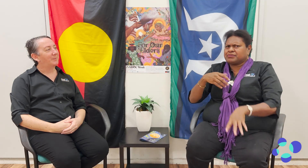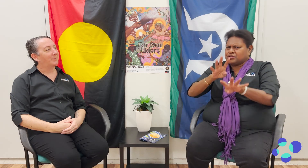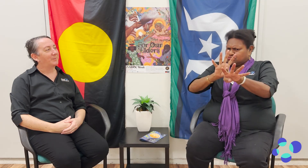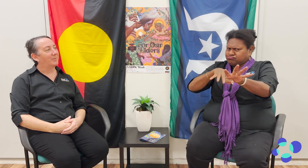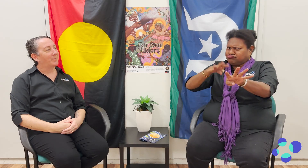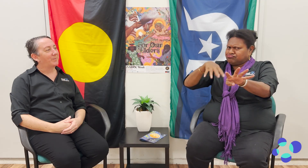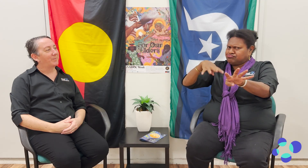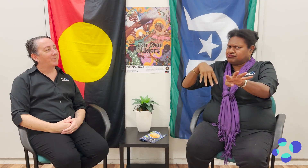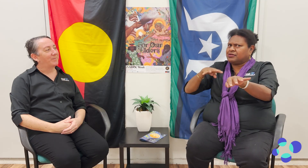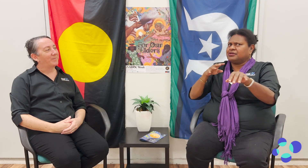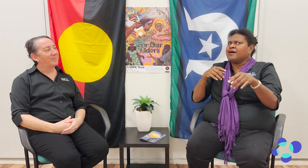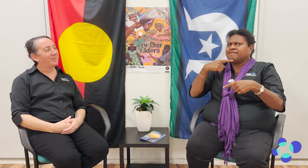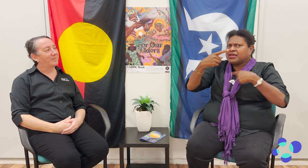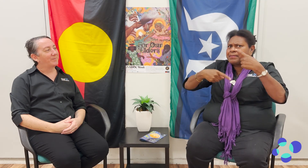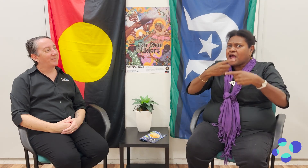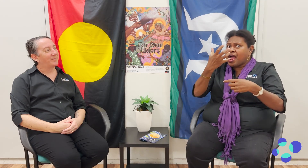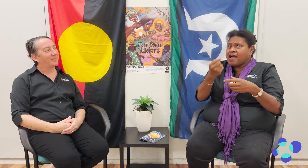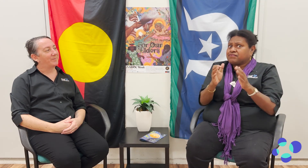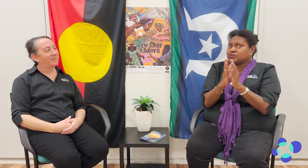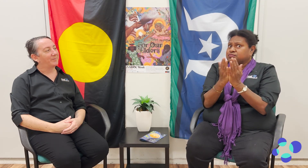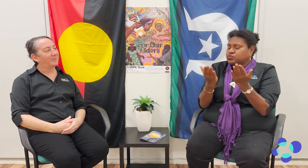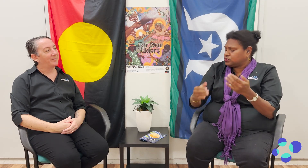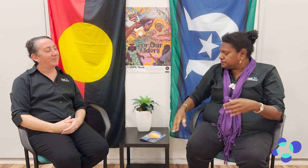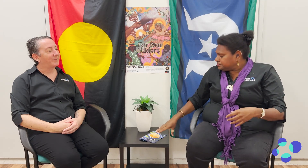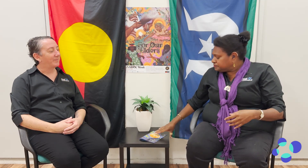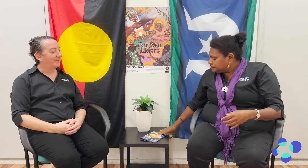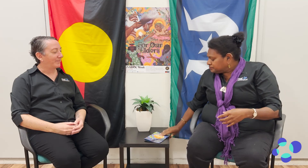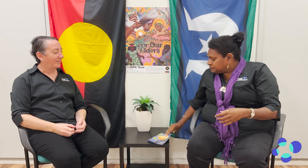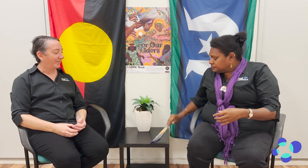There's going to be a march beforehand where you've got a booklet with some details.